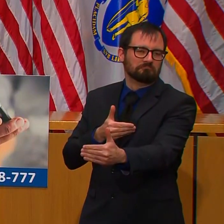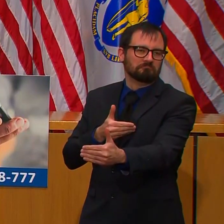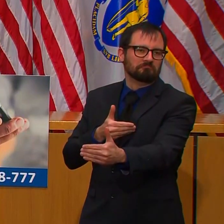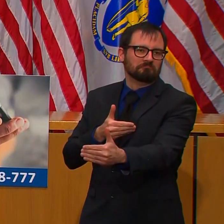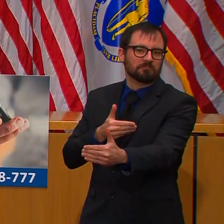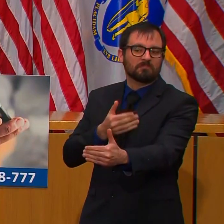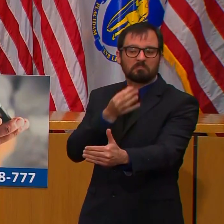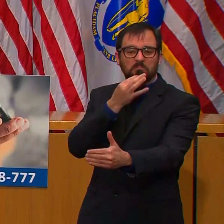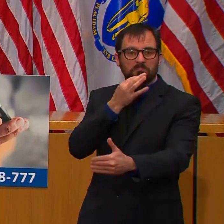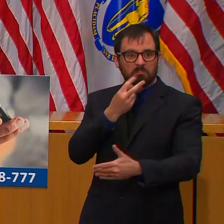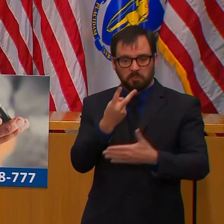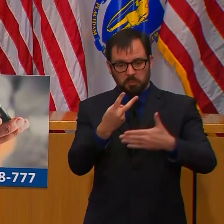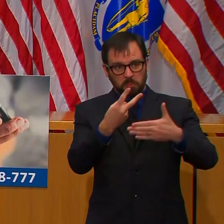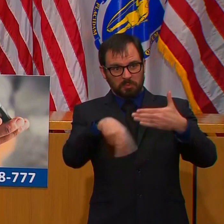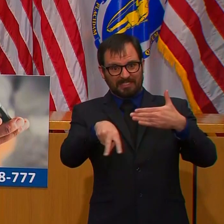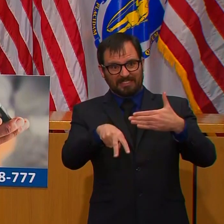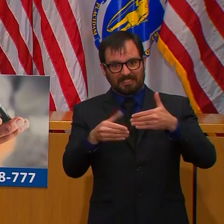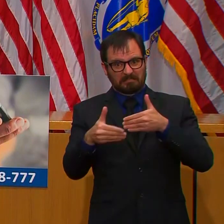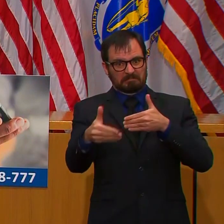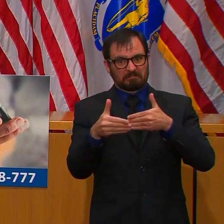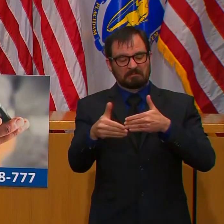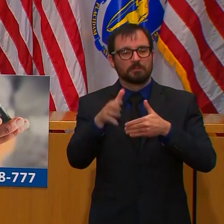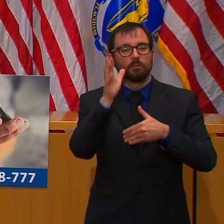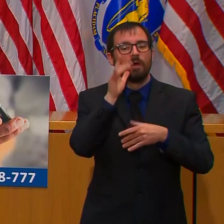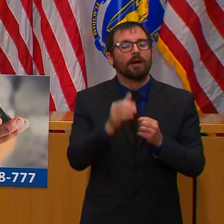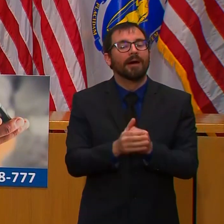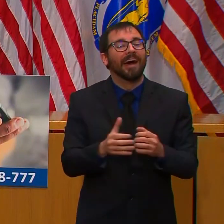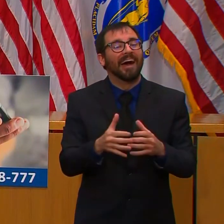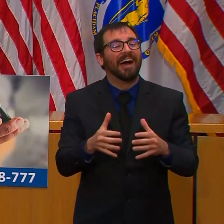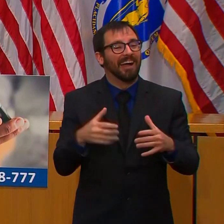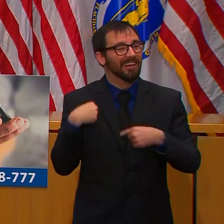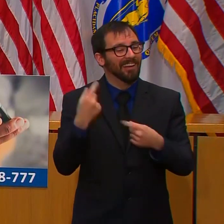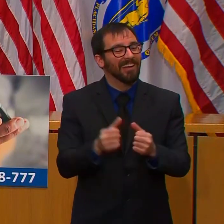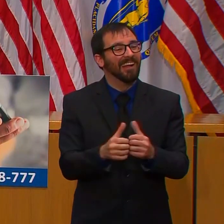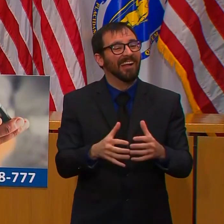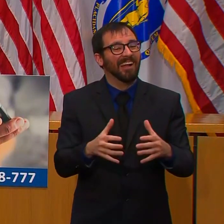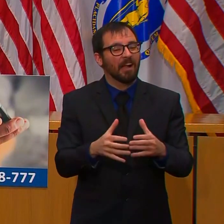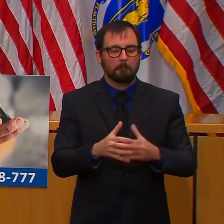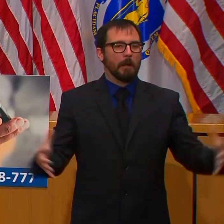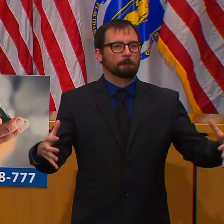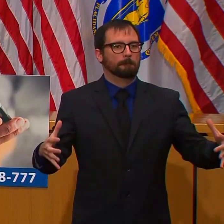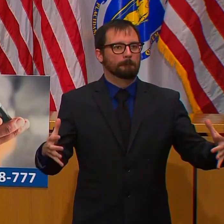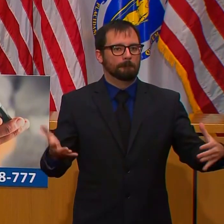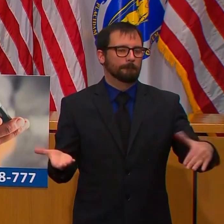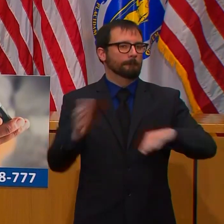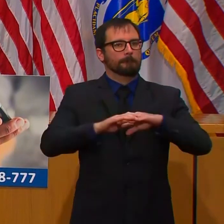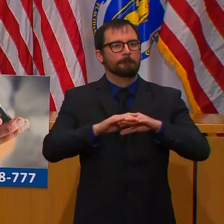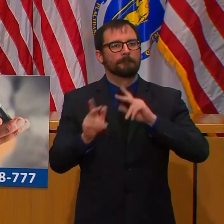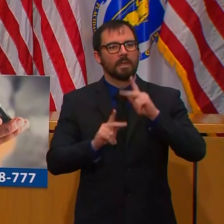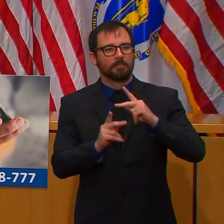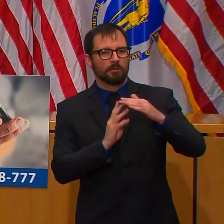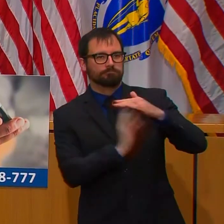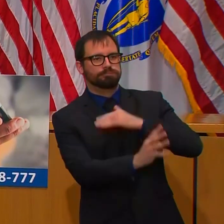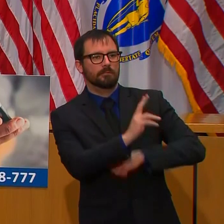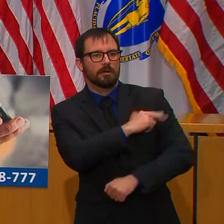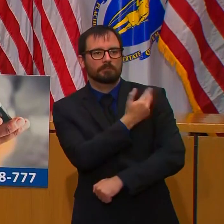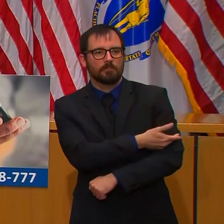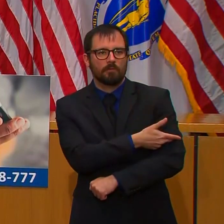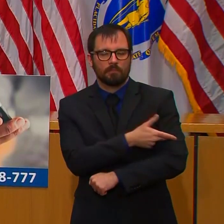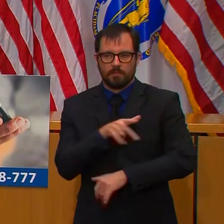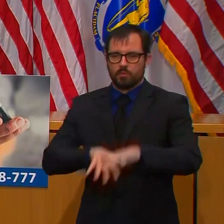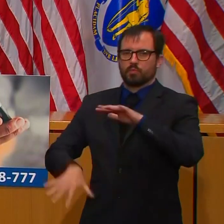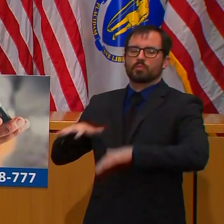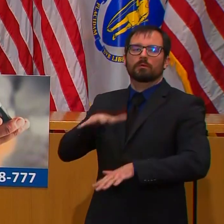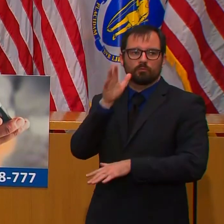They've stated that by extending the distancing guidelines through April, their hope is to mitigate the spread of the virus and reduce the amount of people across